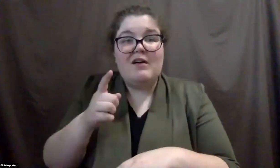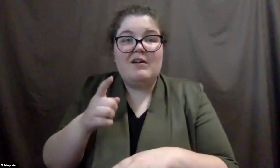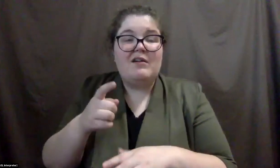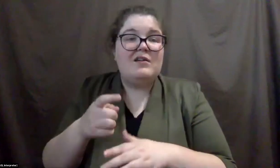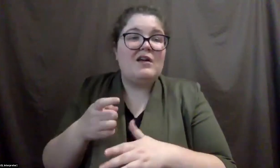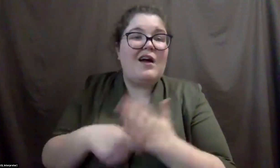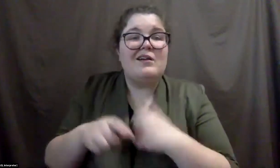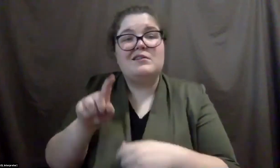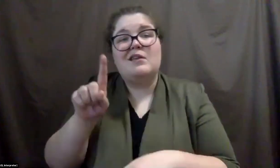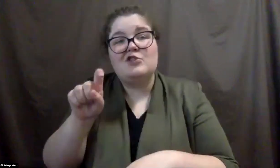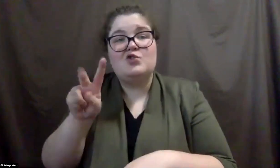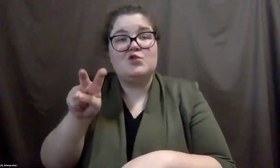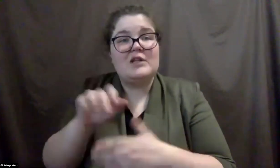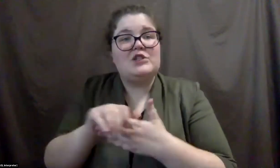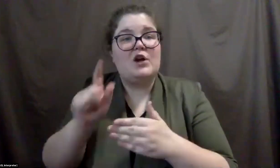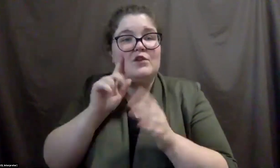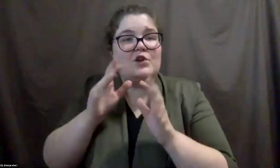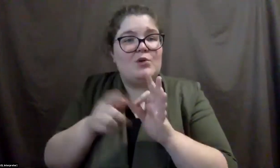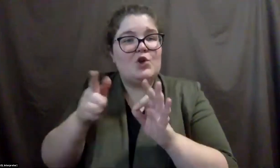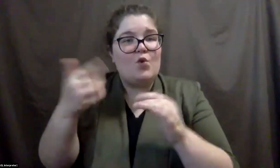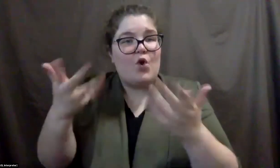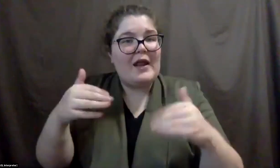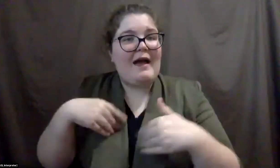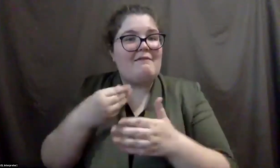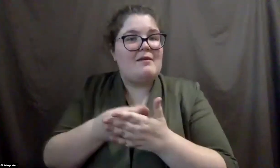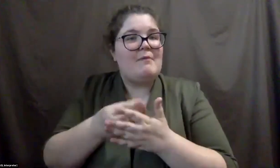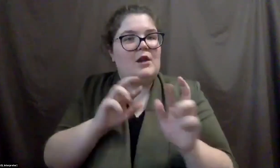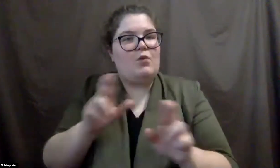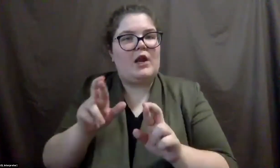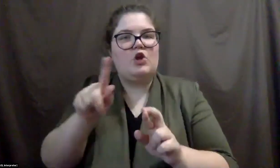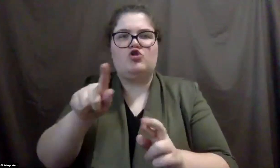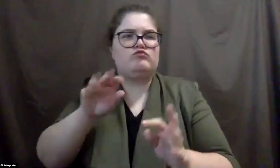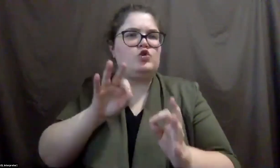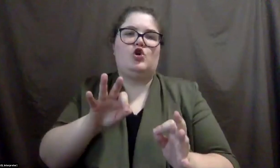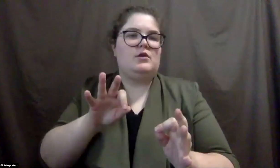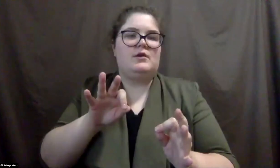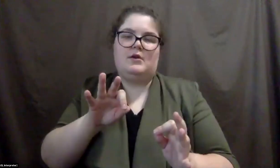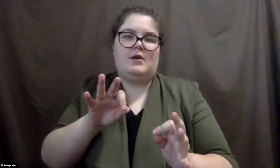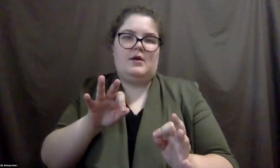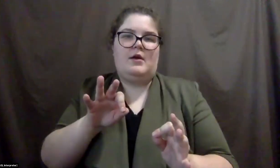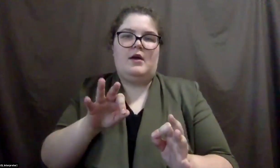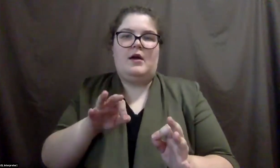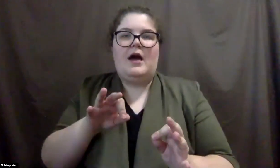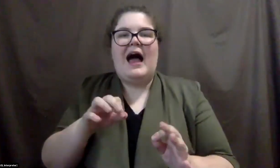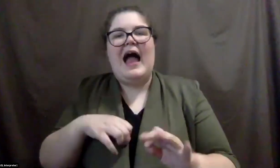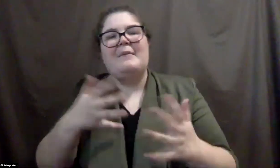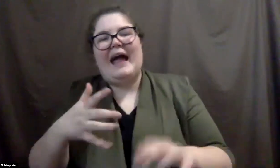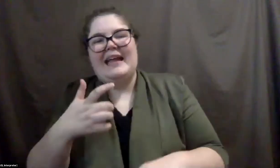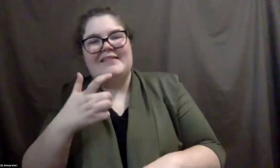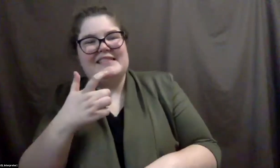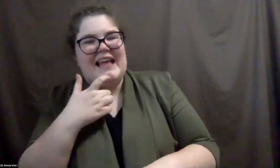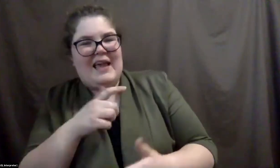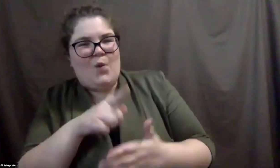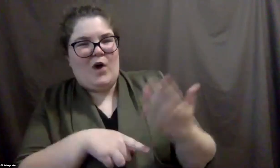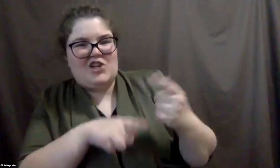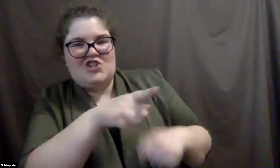ASL interpreter and you already have that budgeted, you are good to go. So that's kind of, I'm kind of saying what Chris was saying in a different way.